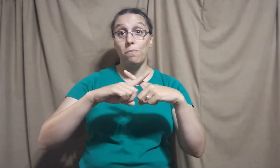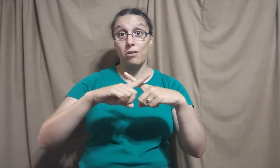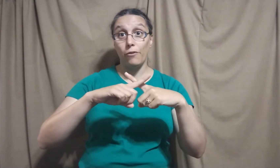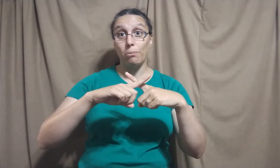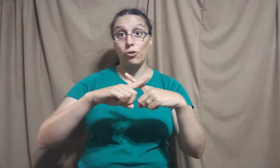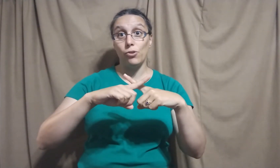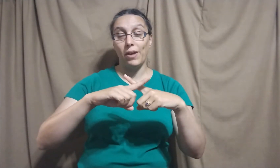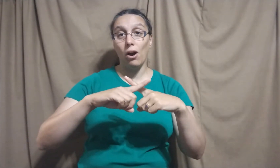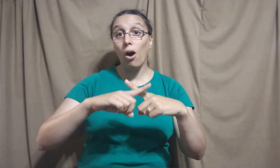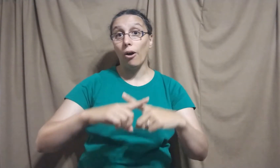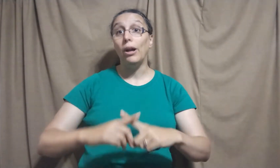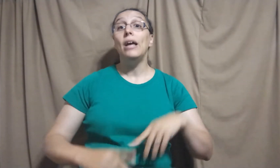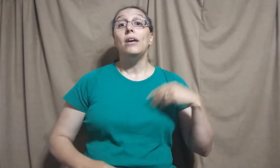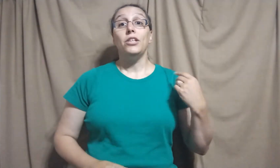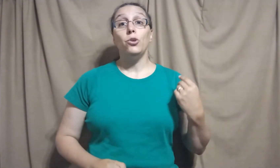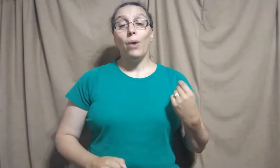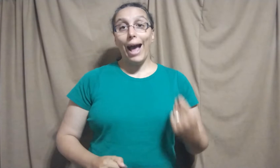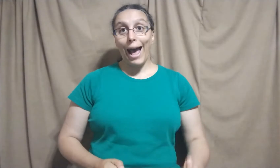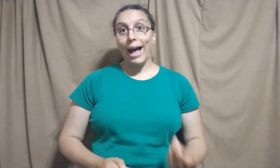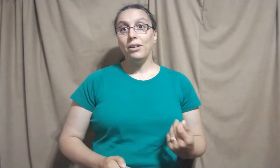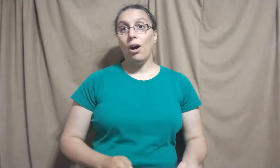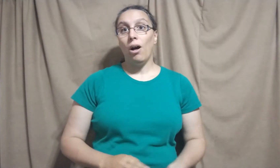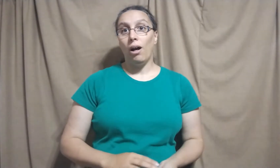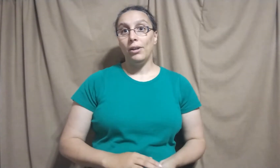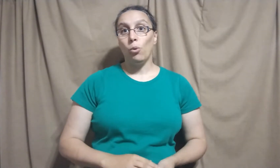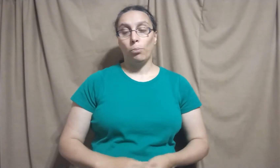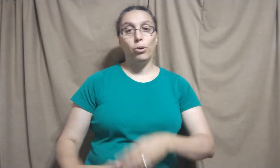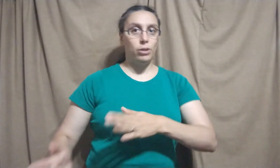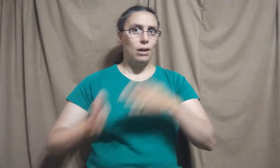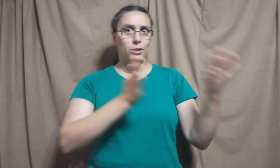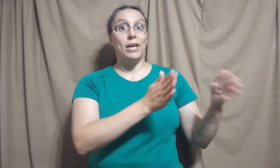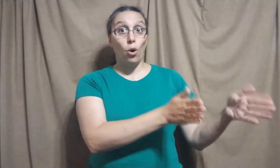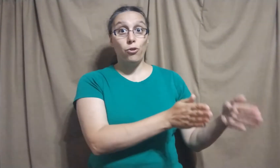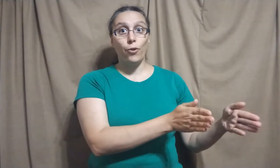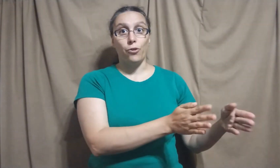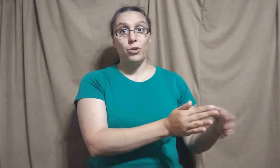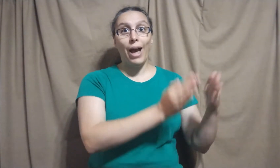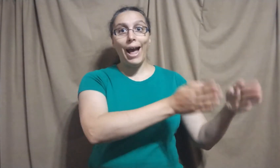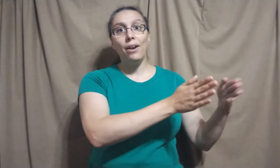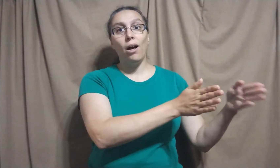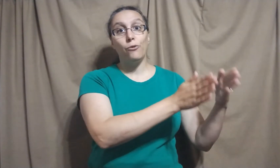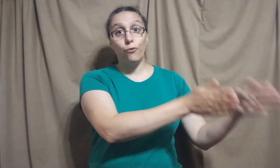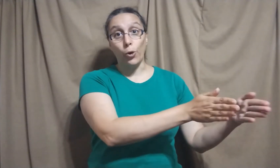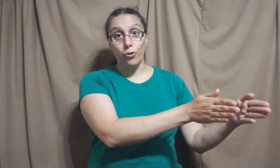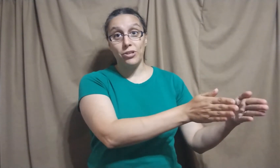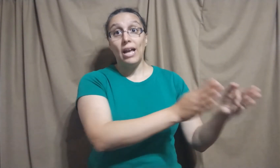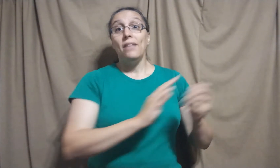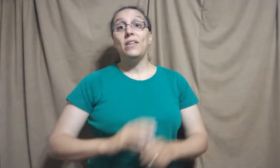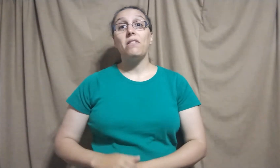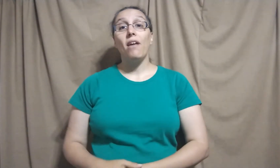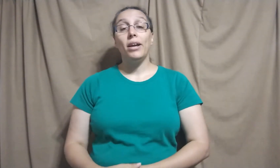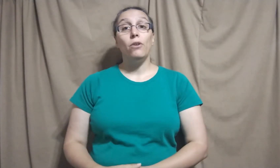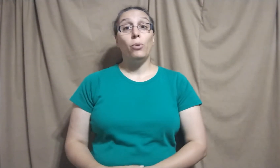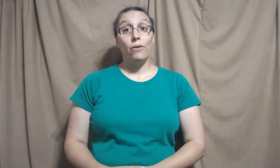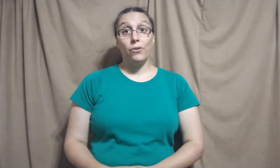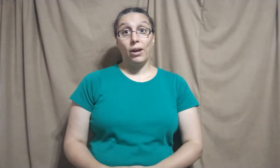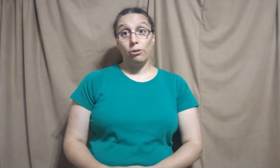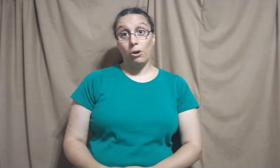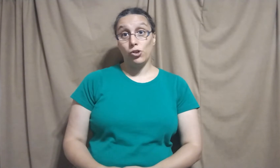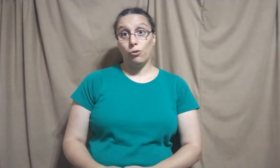specific marshal they are, you add on, or put, it goes first, you add on first the sign of whatever they are a marshal